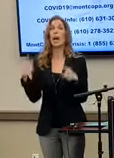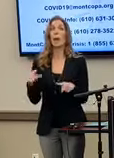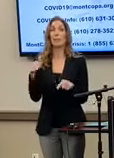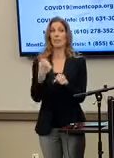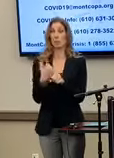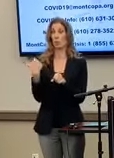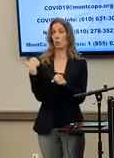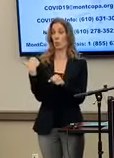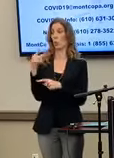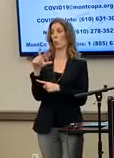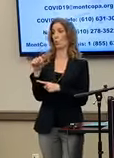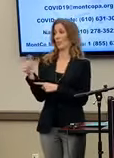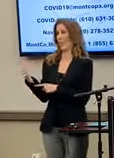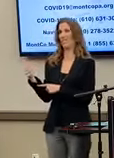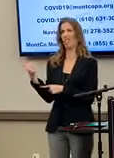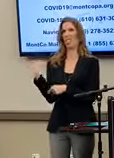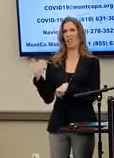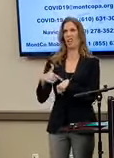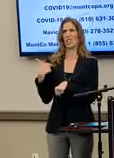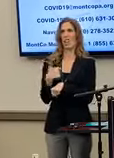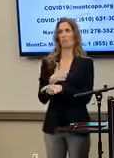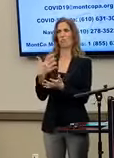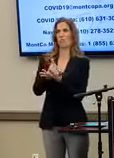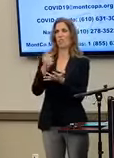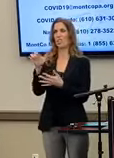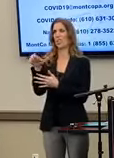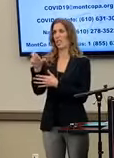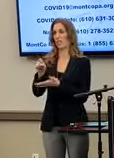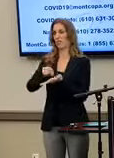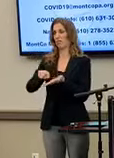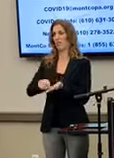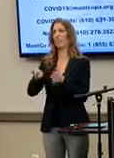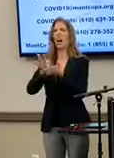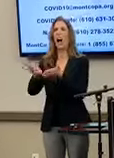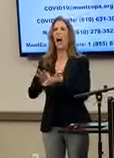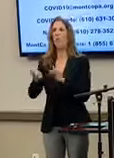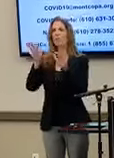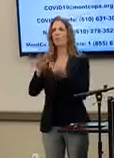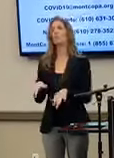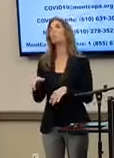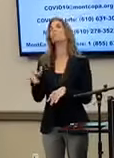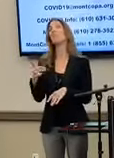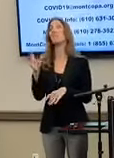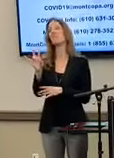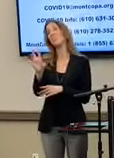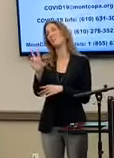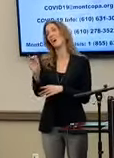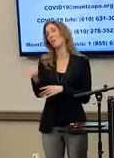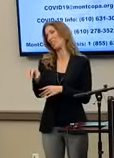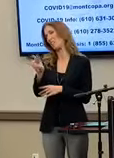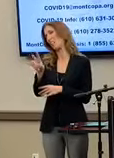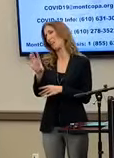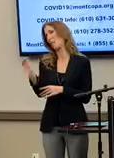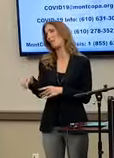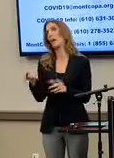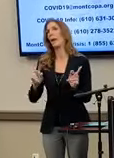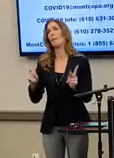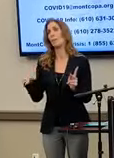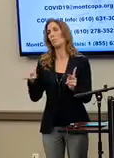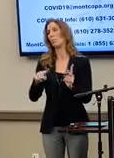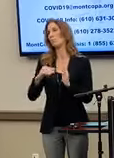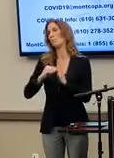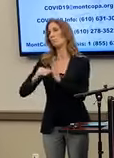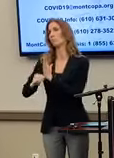2010, the last time we had a Census, only about 75, a little over 75% of Montgomery County households